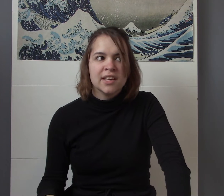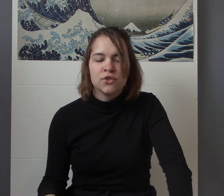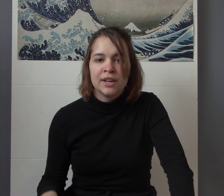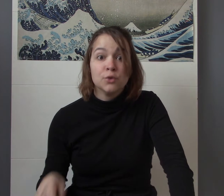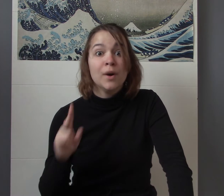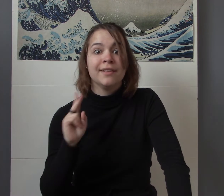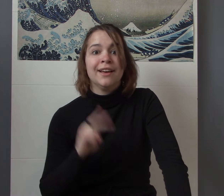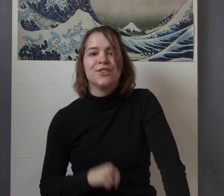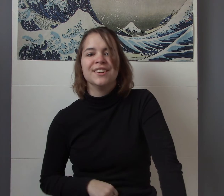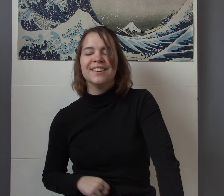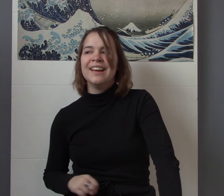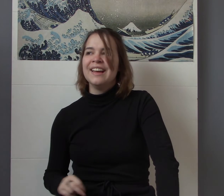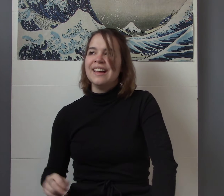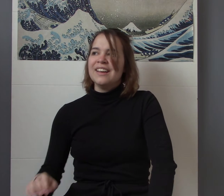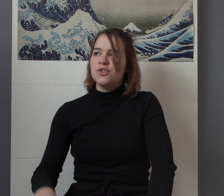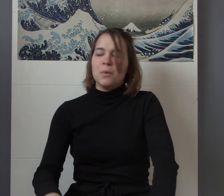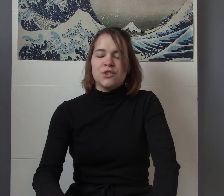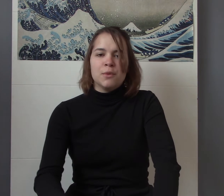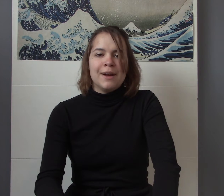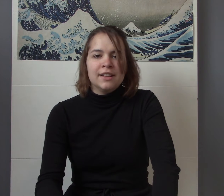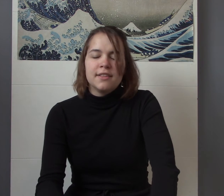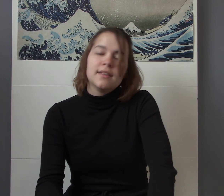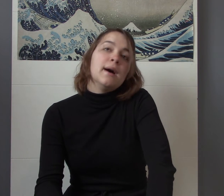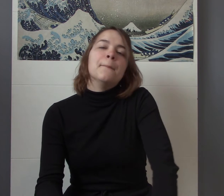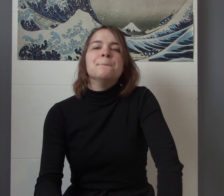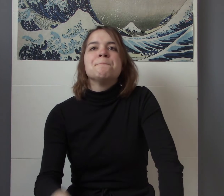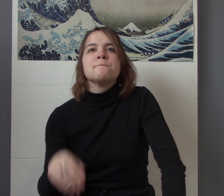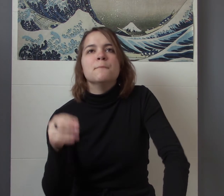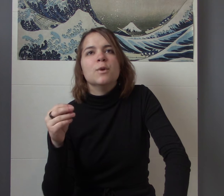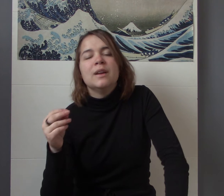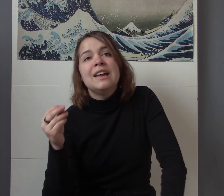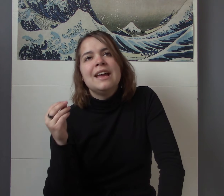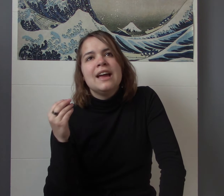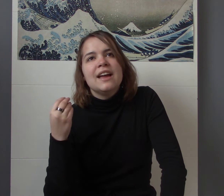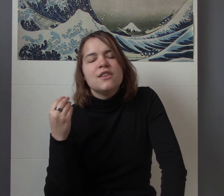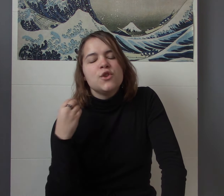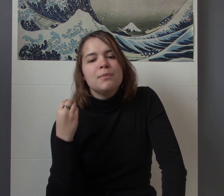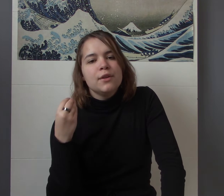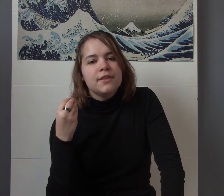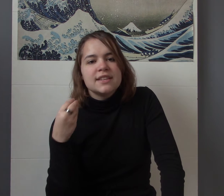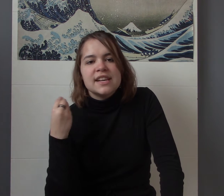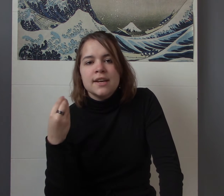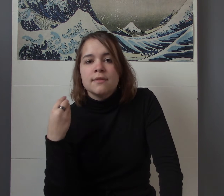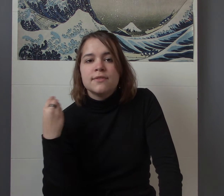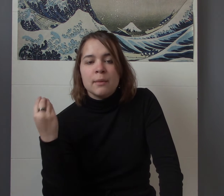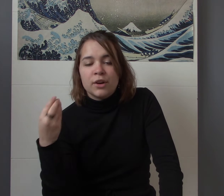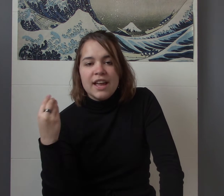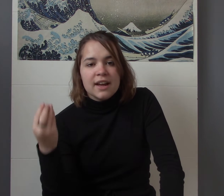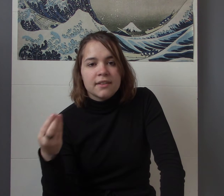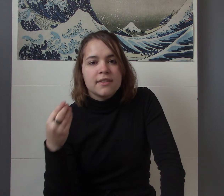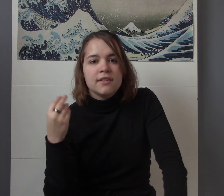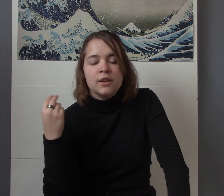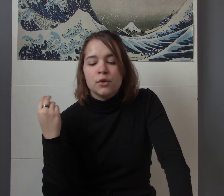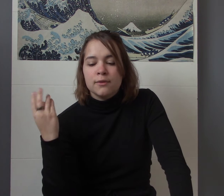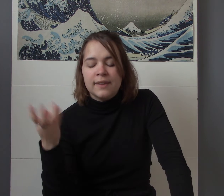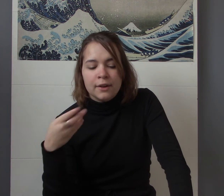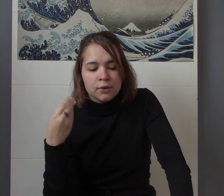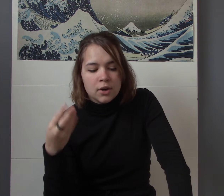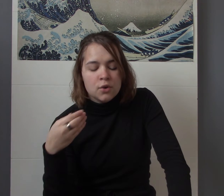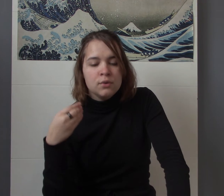yesterday twice actually just watched the pilots um and then she builds the identity of samurai x in order to fight on her own